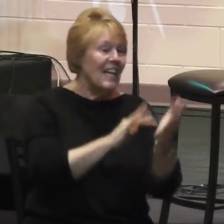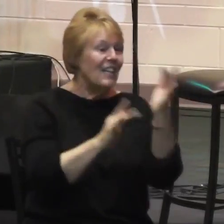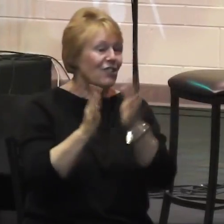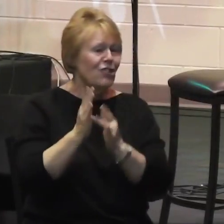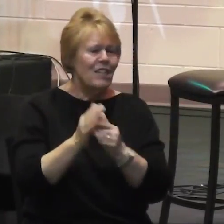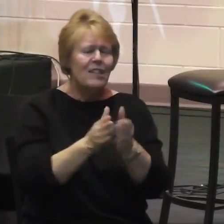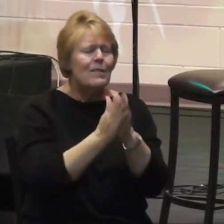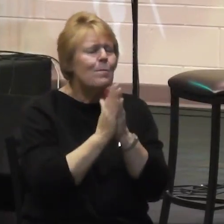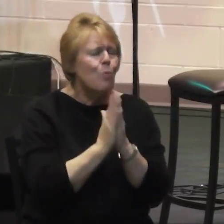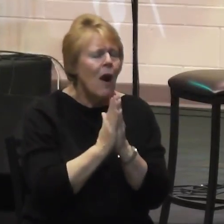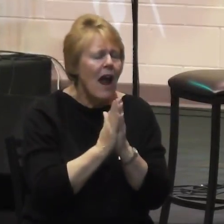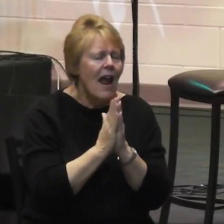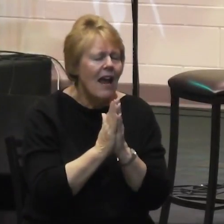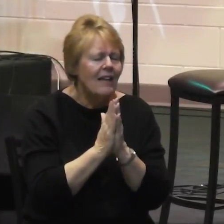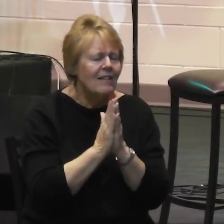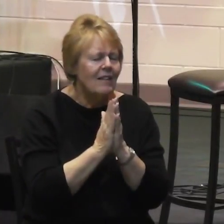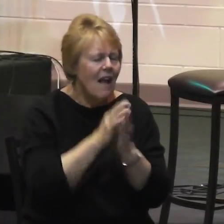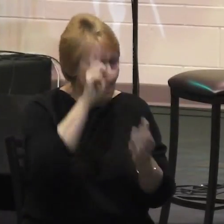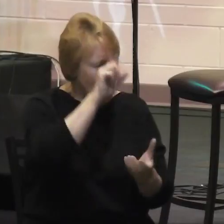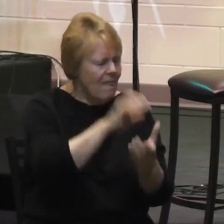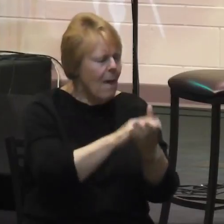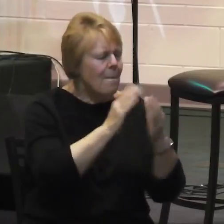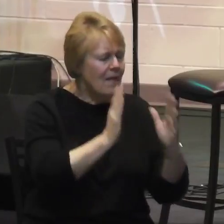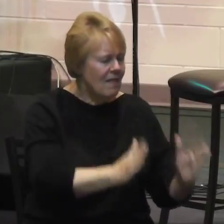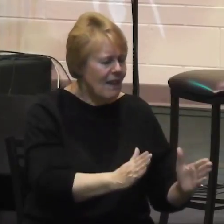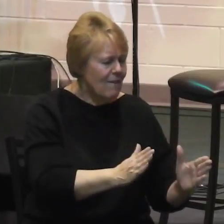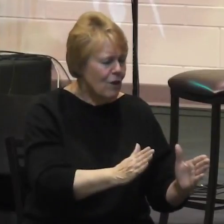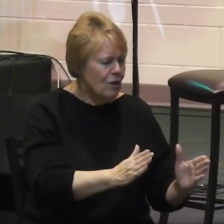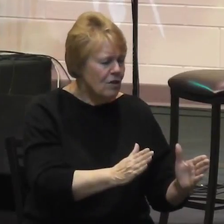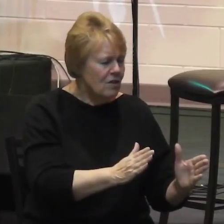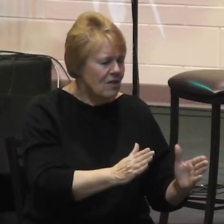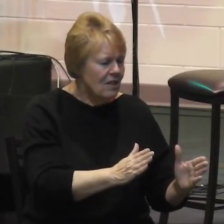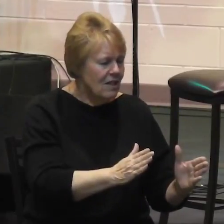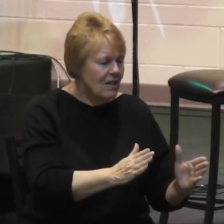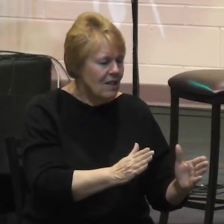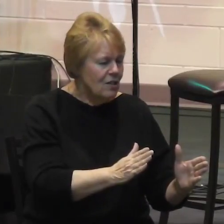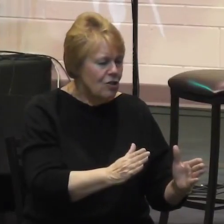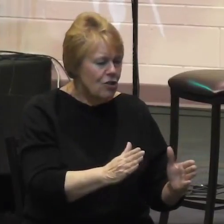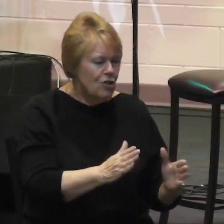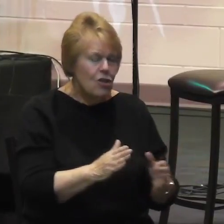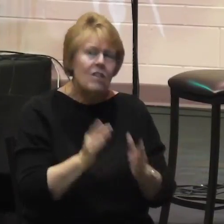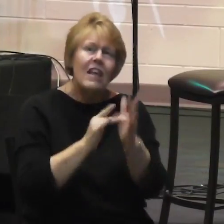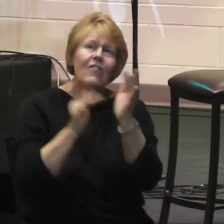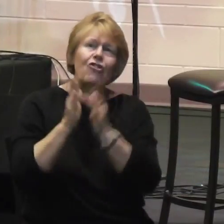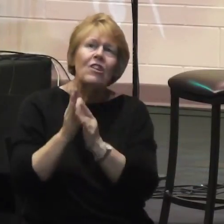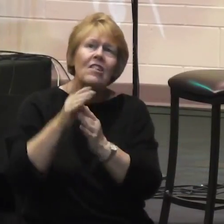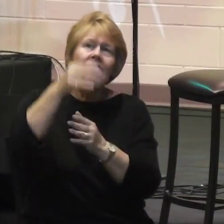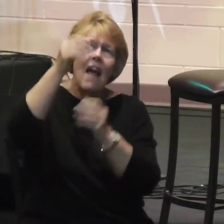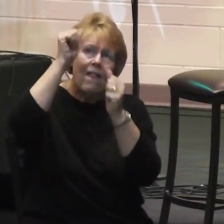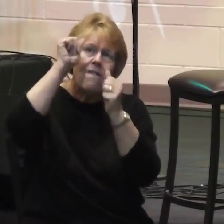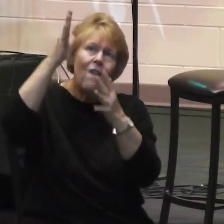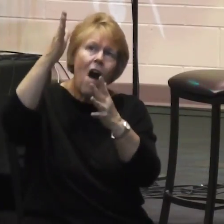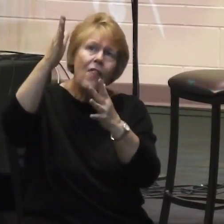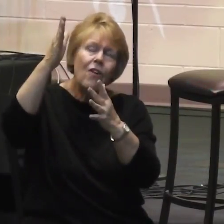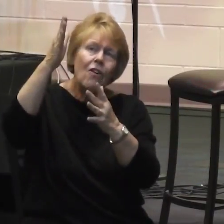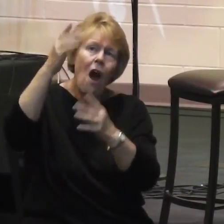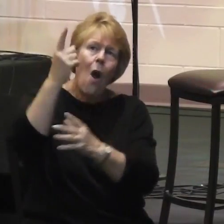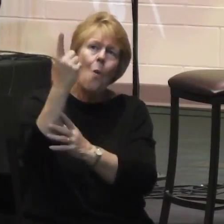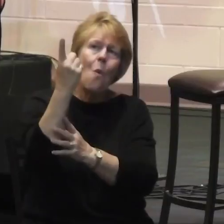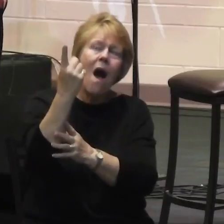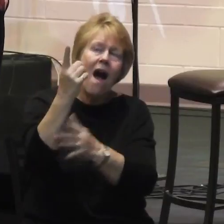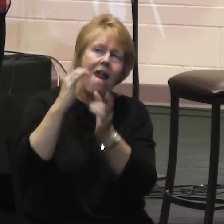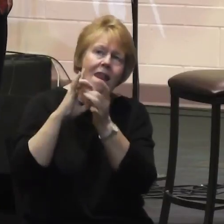would be just as he and the father are one. That through the unity of the church the body